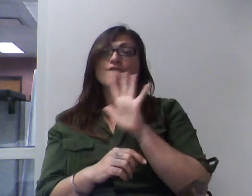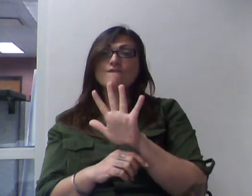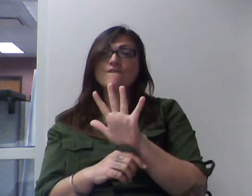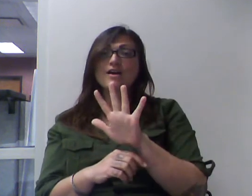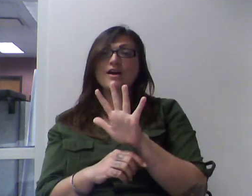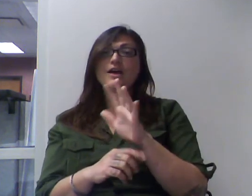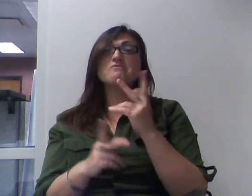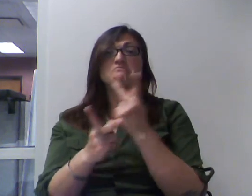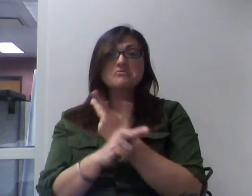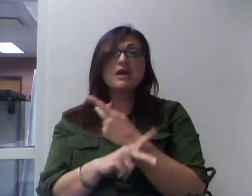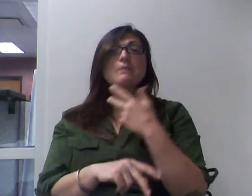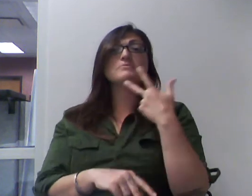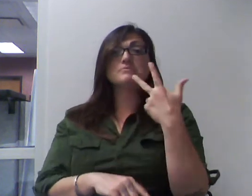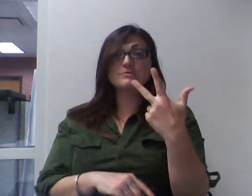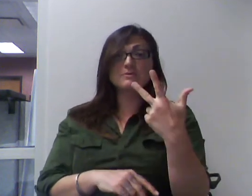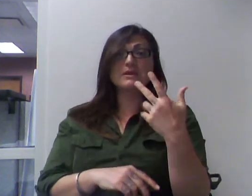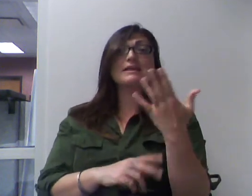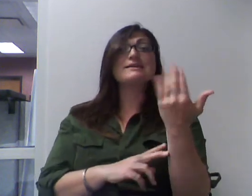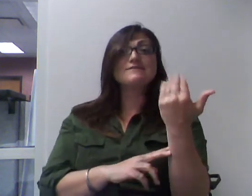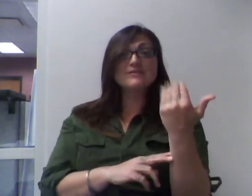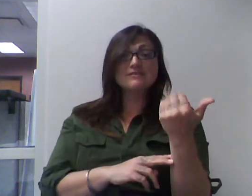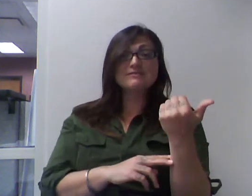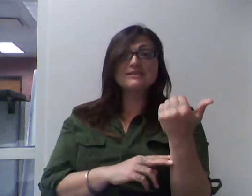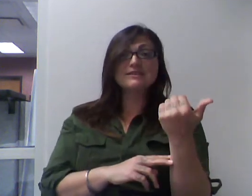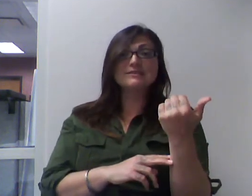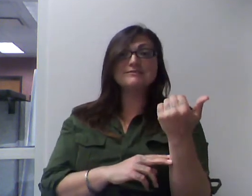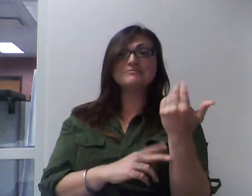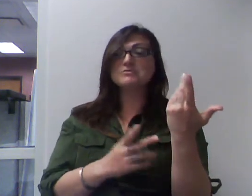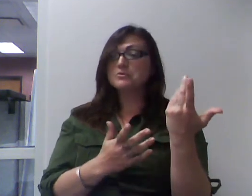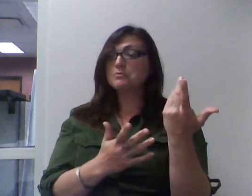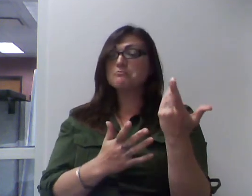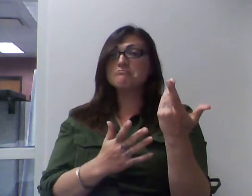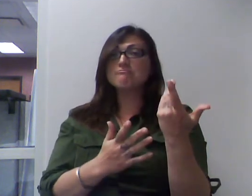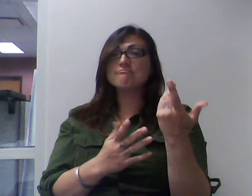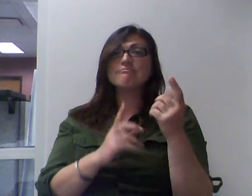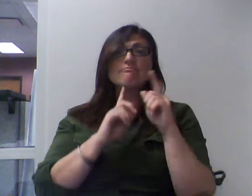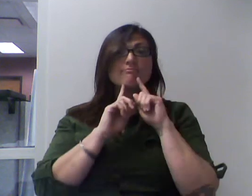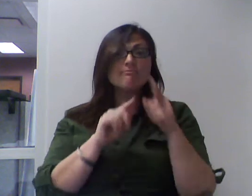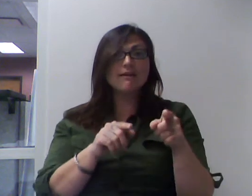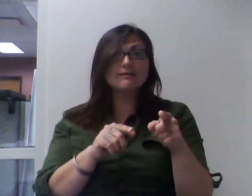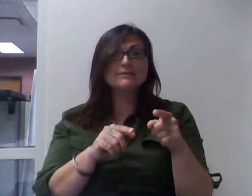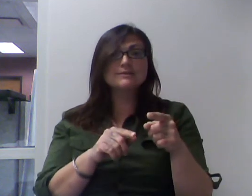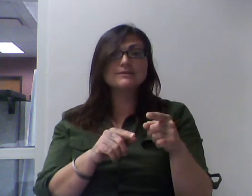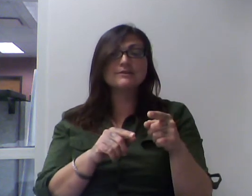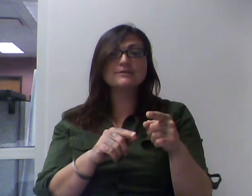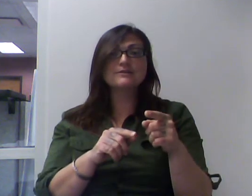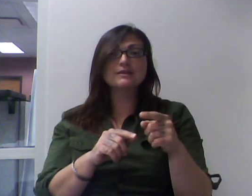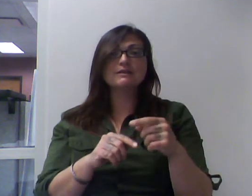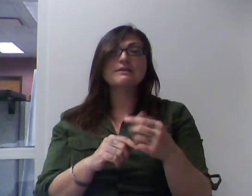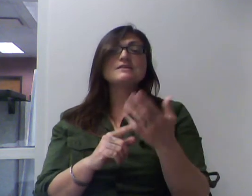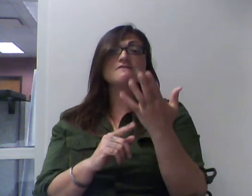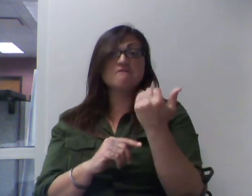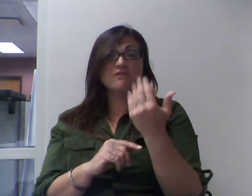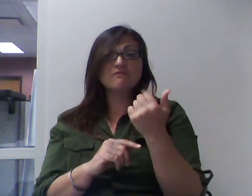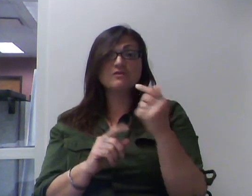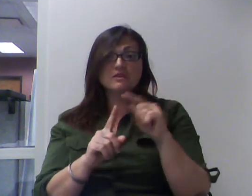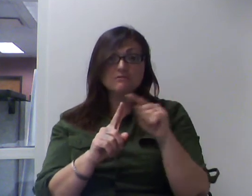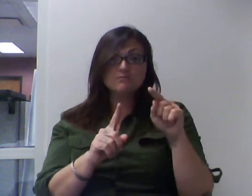So, it appears that we're going to need 15 squares, 1 foot on a side. That's what this is telling us. 15